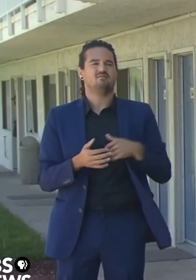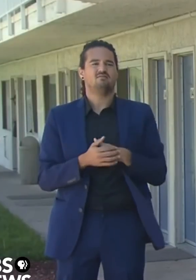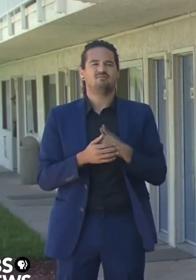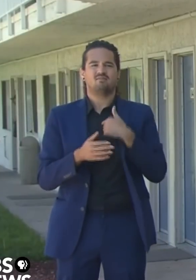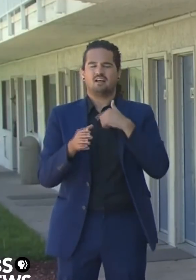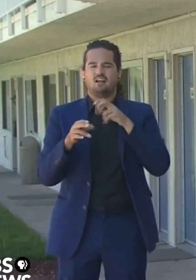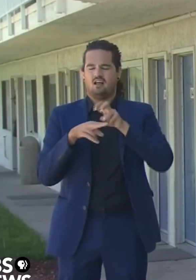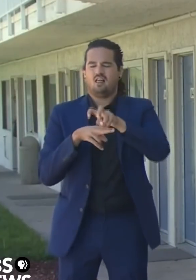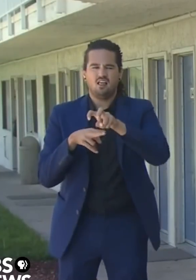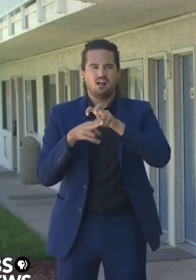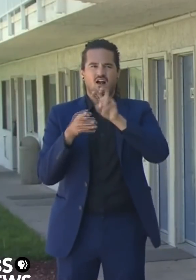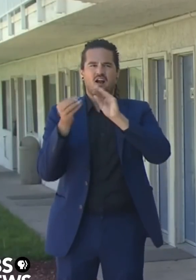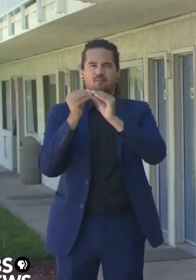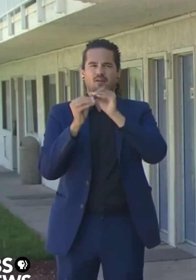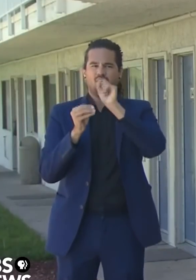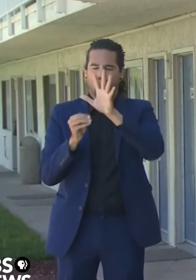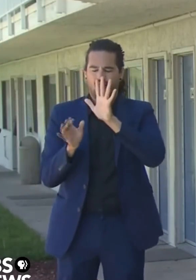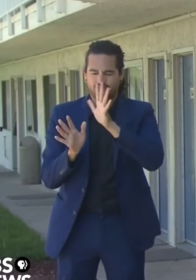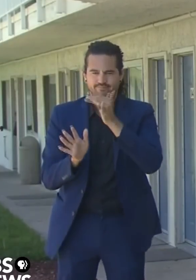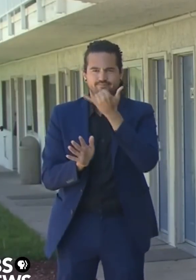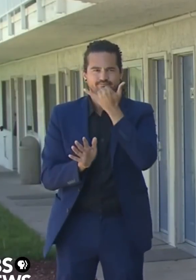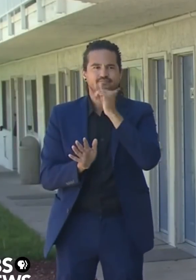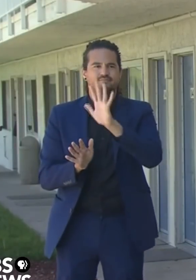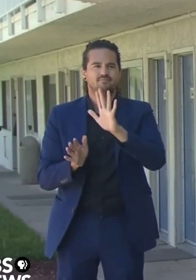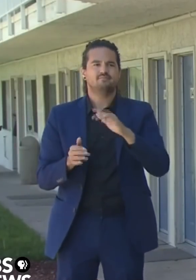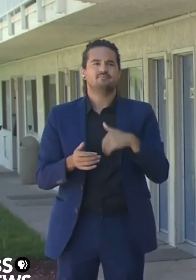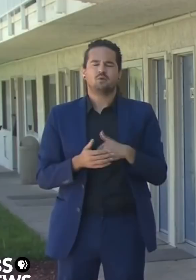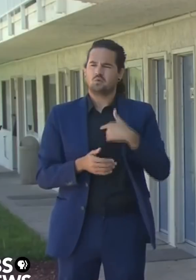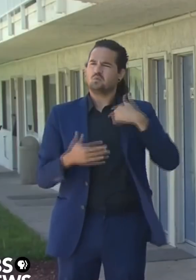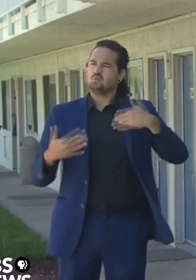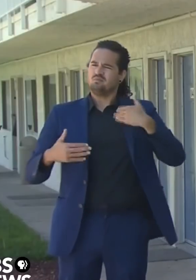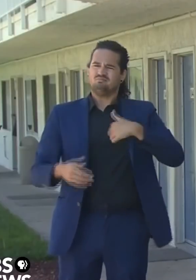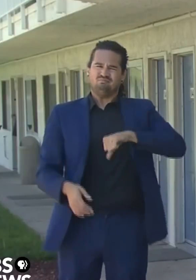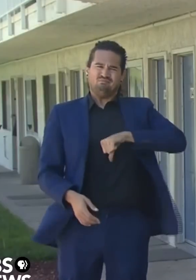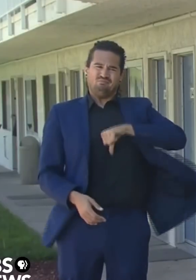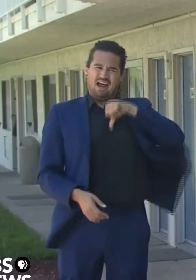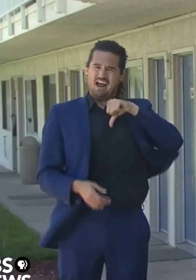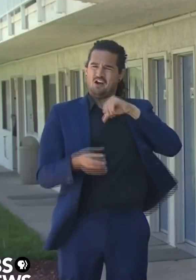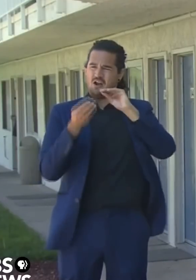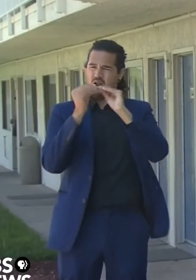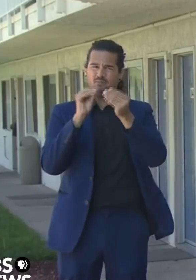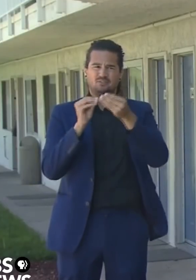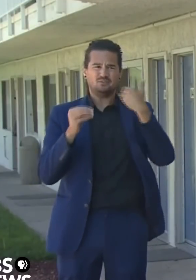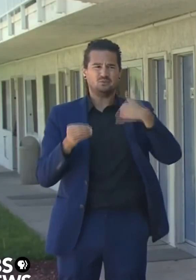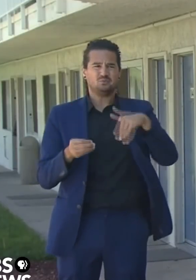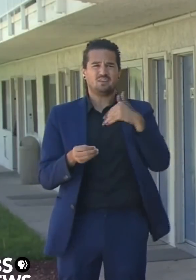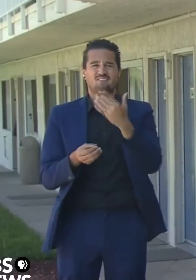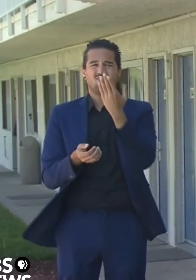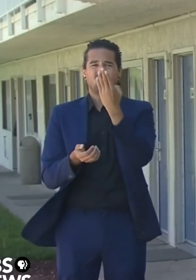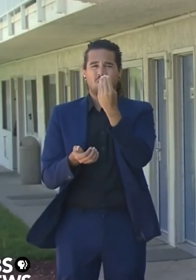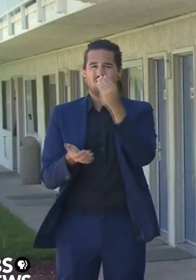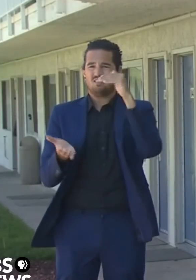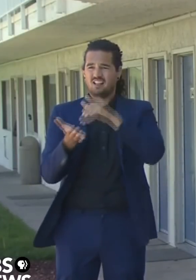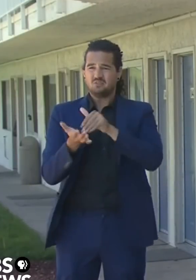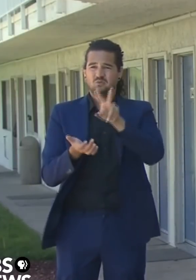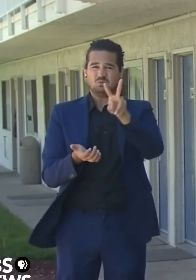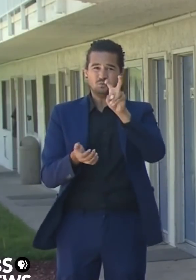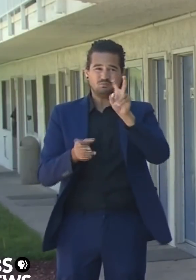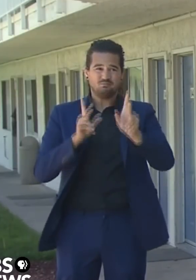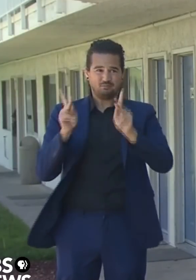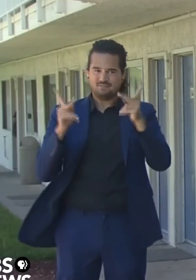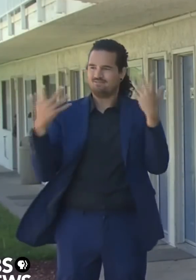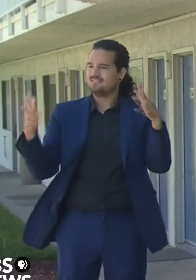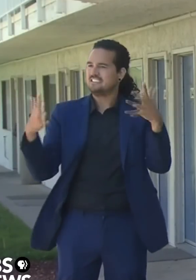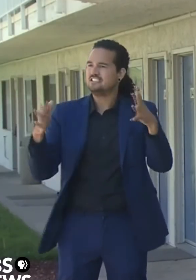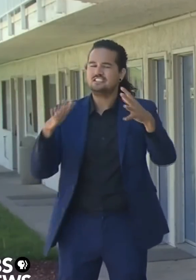couldn't be more proud of an effort just in a few months to get 14,200 individuals off the